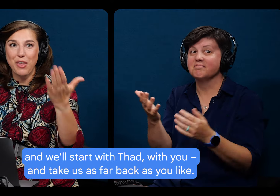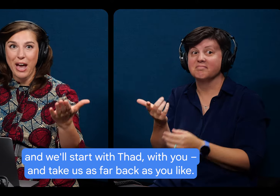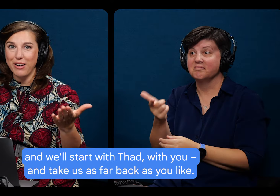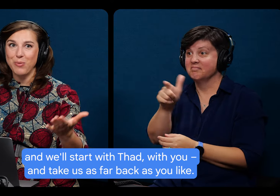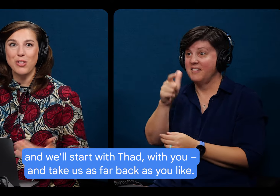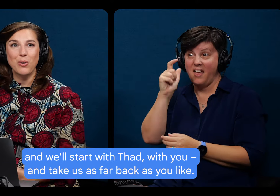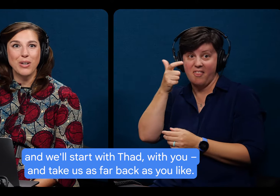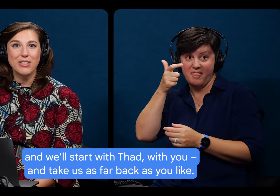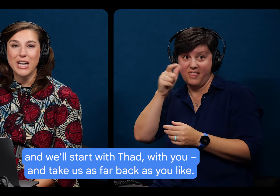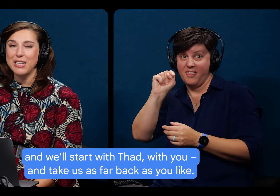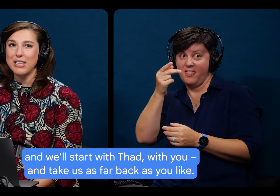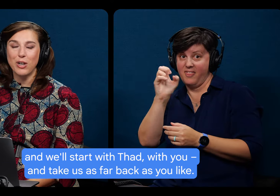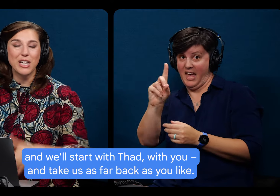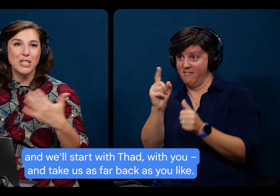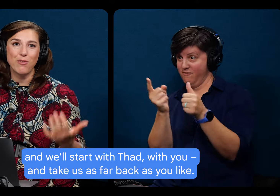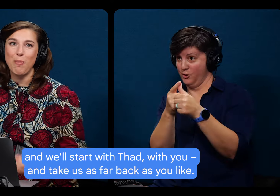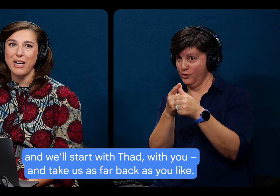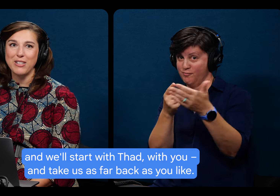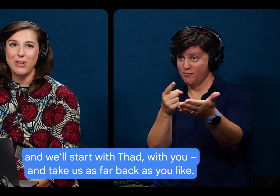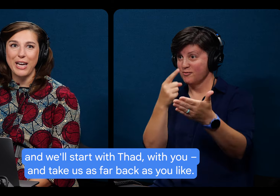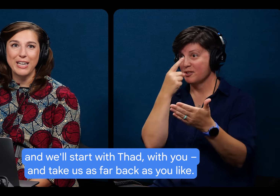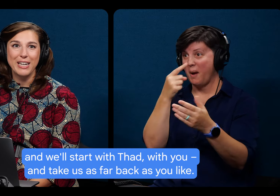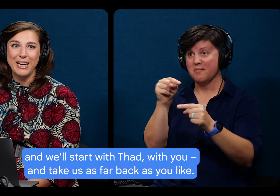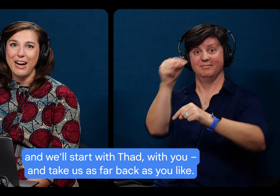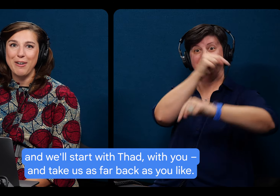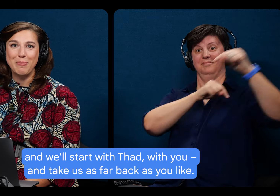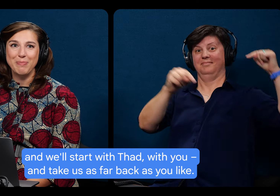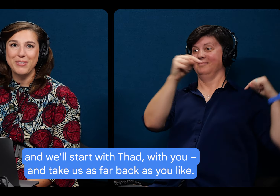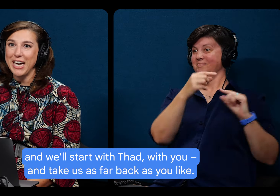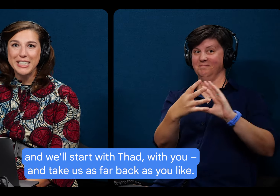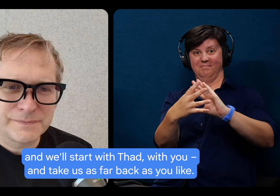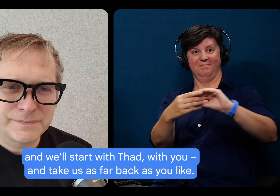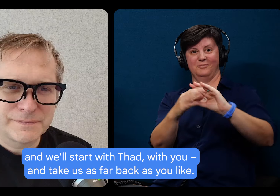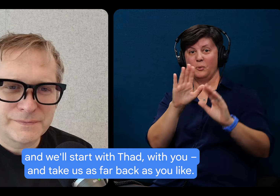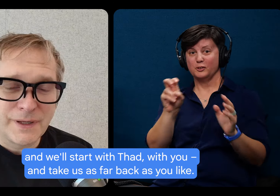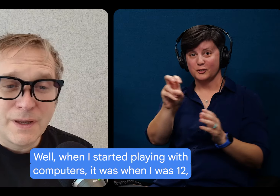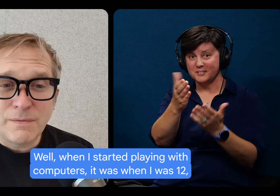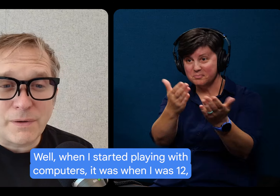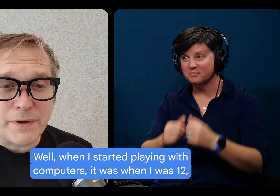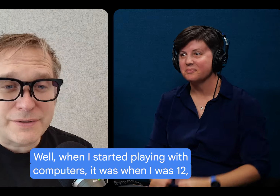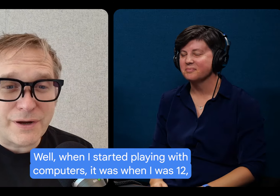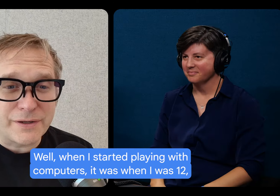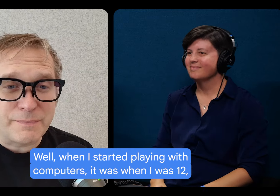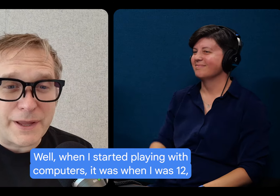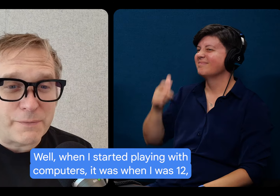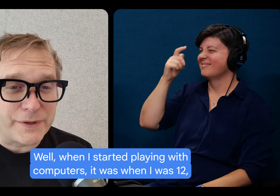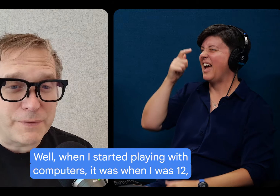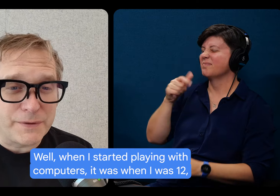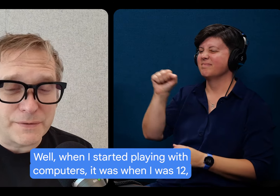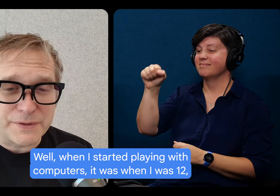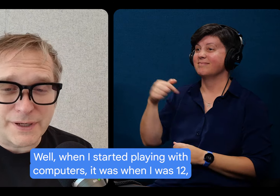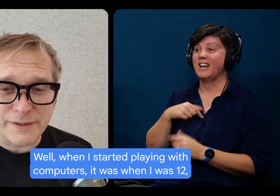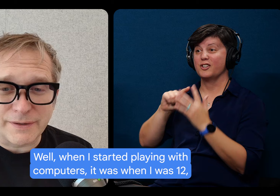with that, with you, and take us as far back as you like. Yeah. Well, when I started playing